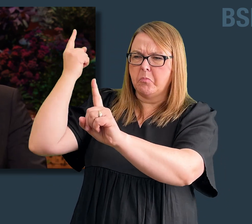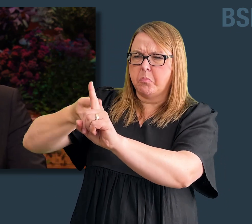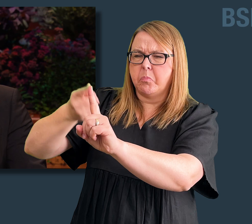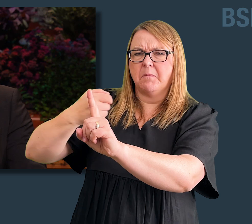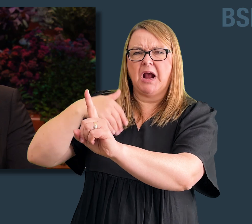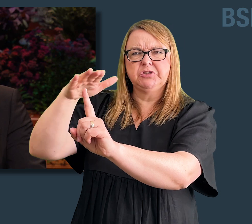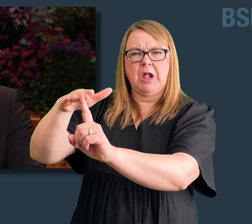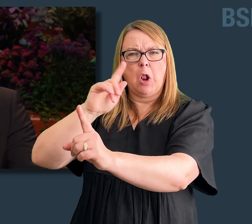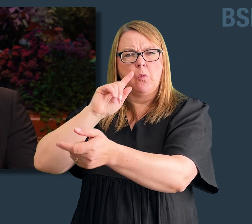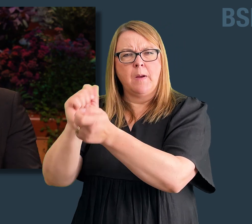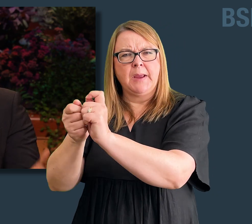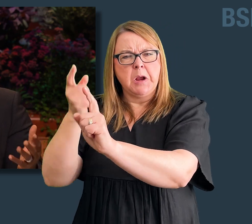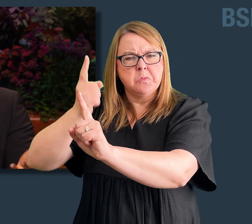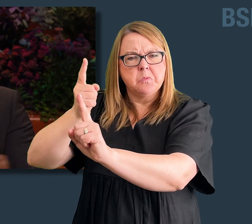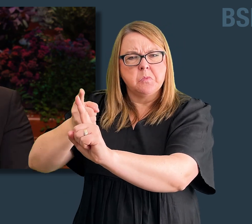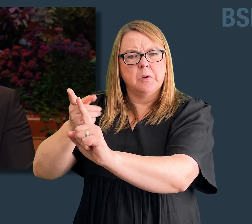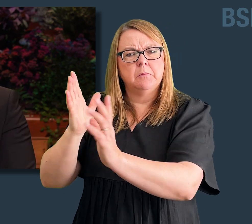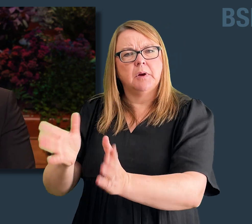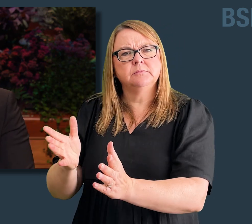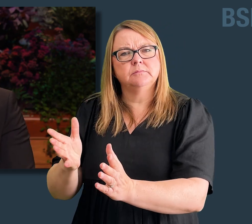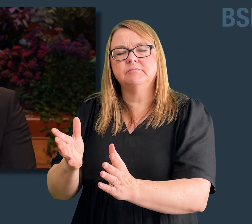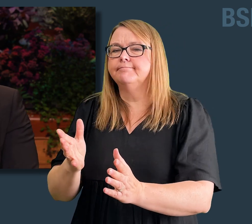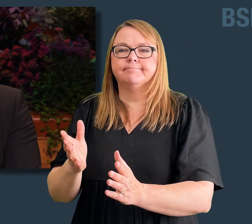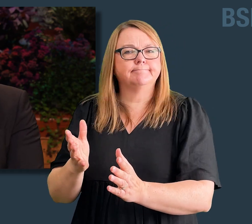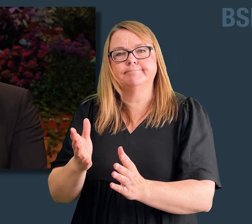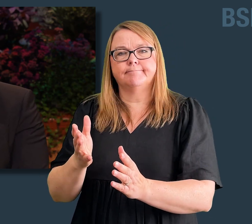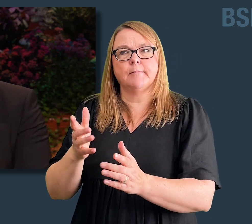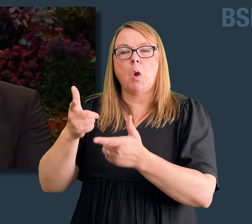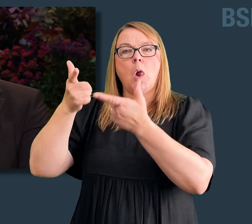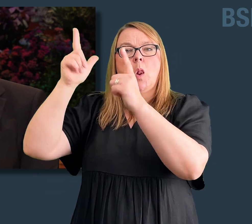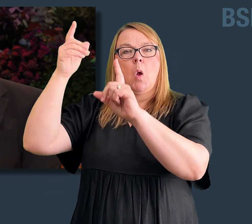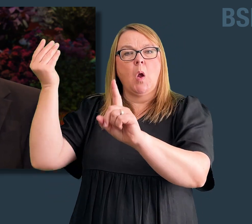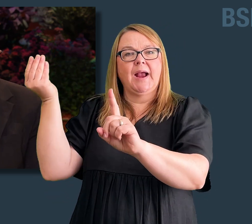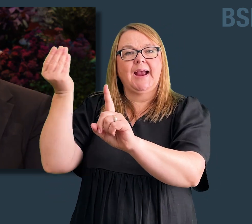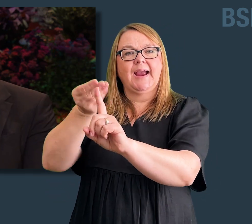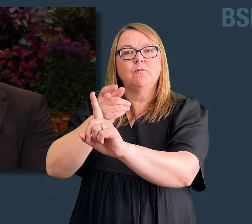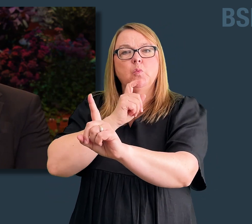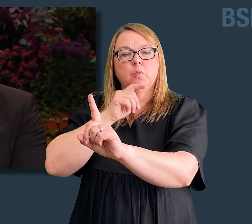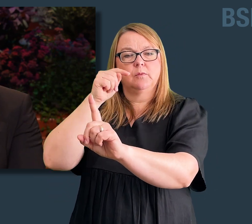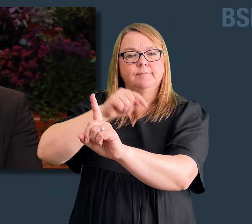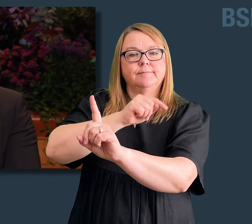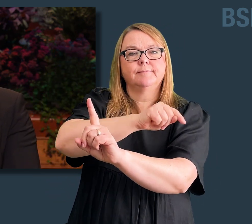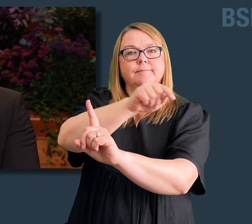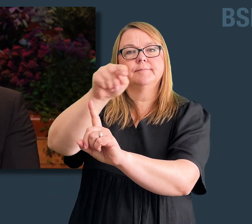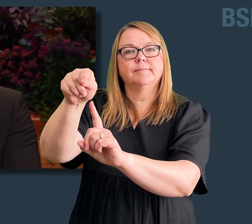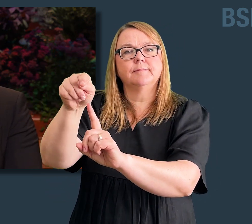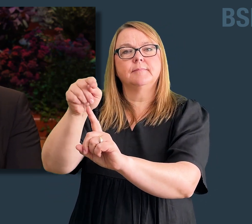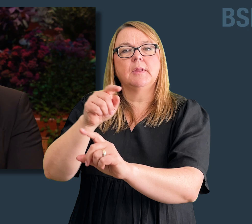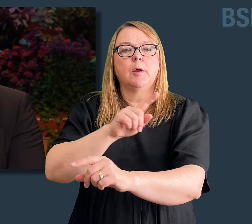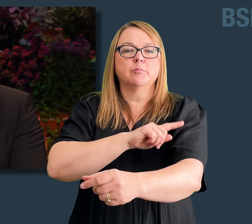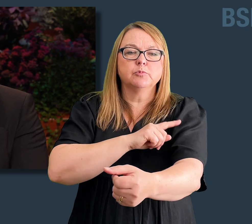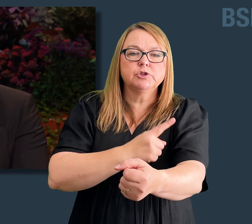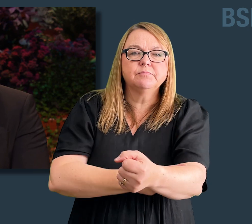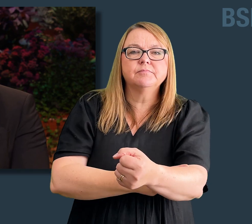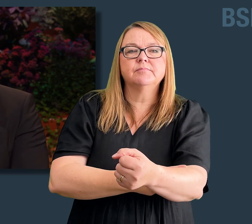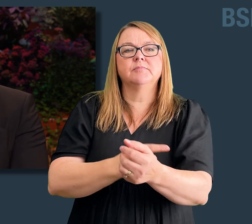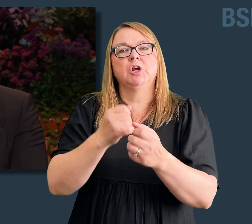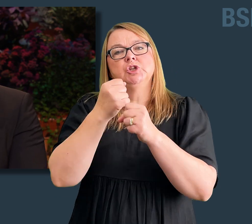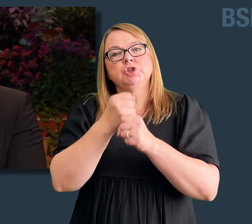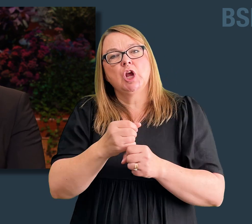help your child repent, know that the Lord has placed a mortal angel in his or her part, the bishop,